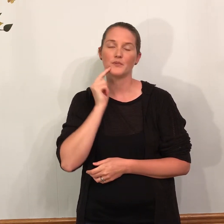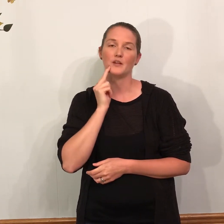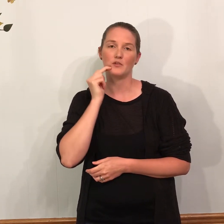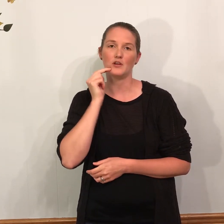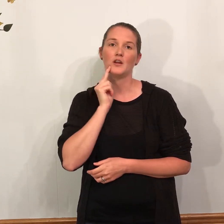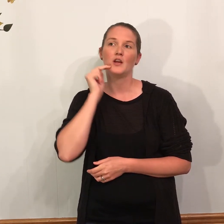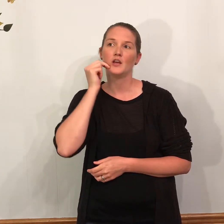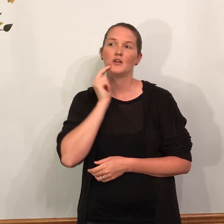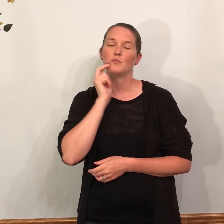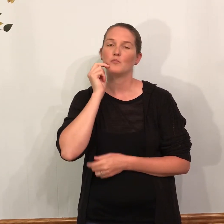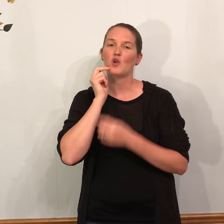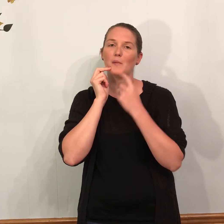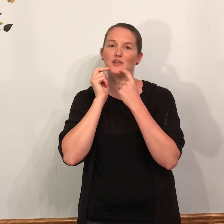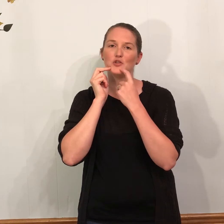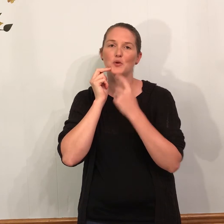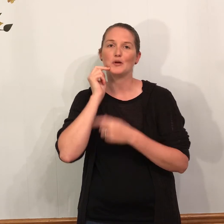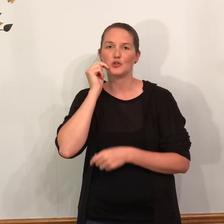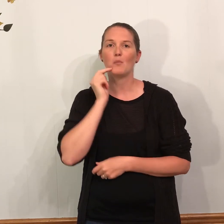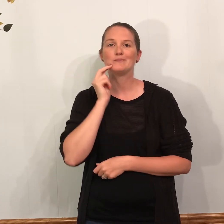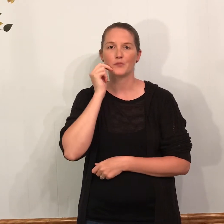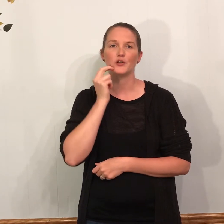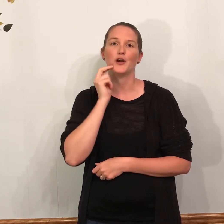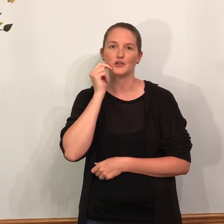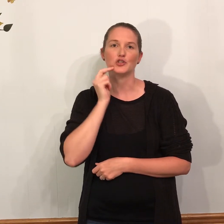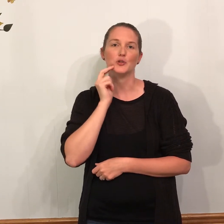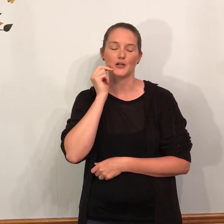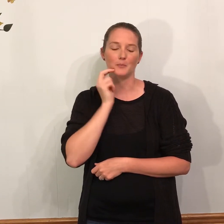And try to make the chewing motion like you're actually chewing gum.